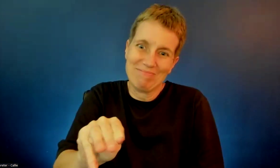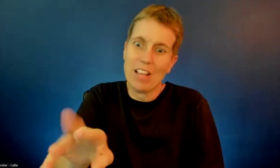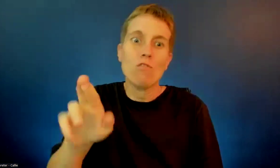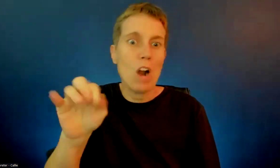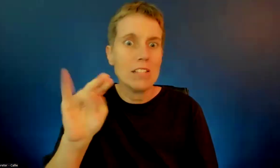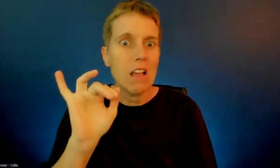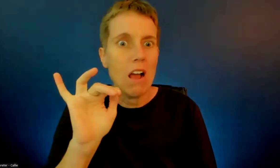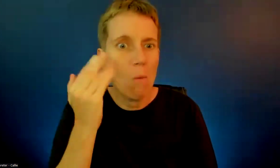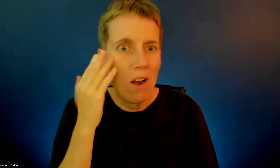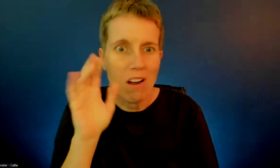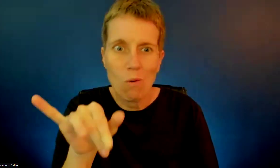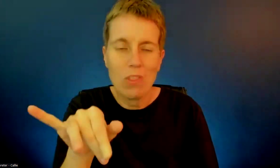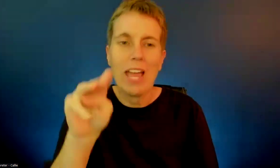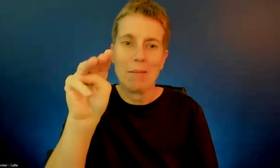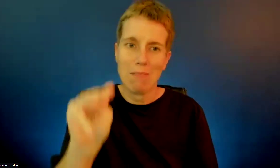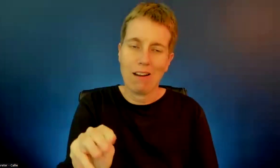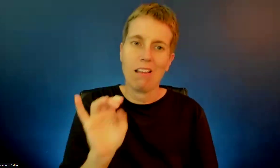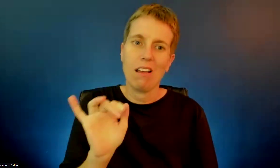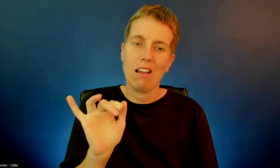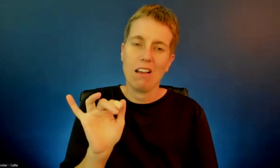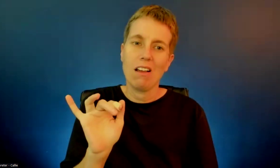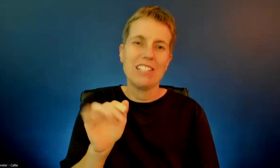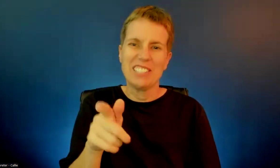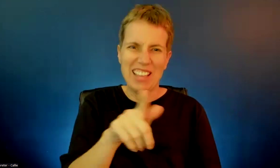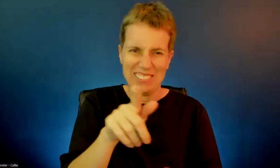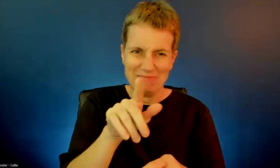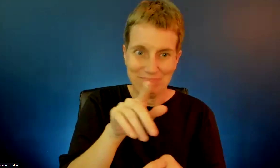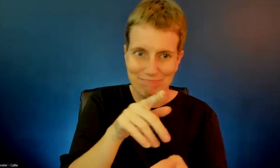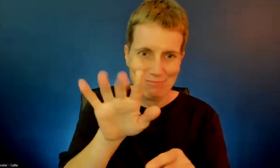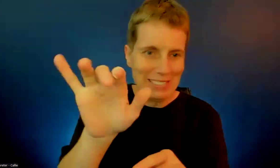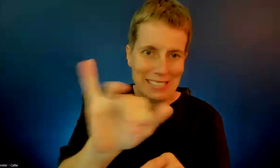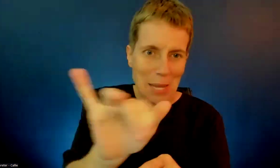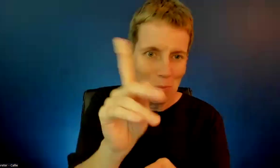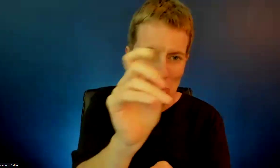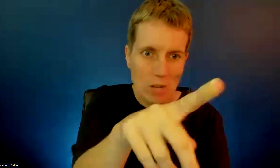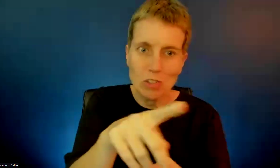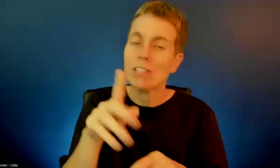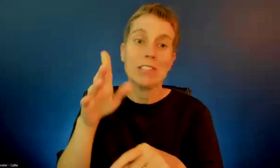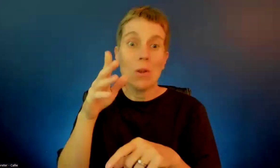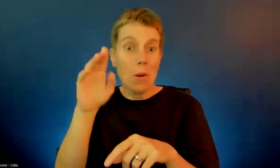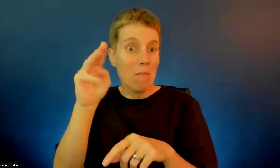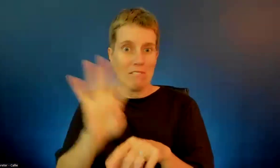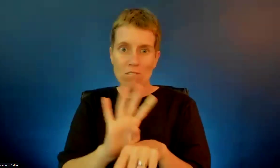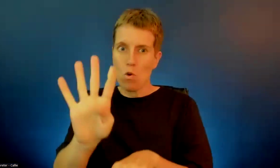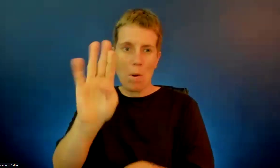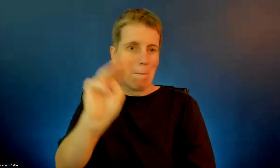So, why don't you give your report, Janet, while I look at a calendar. That works.